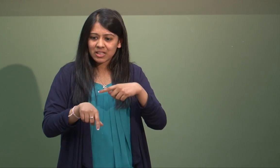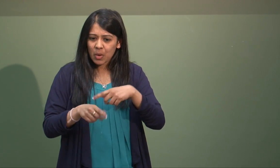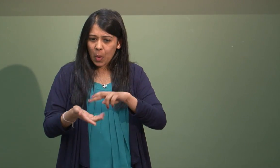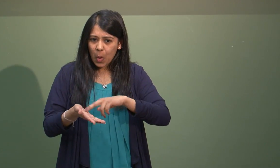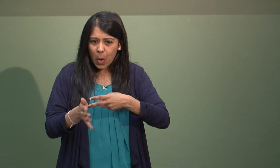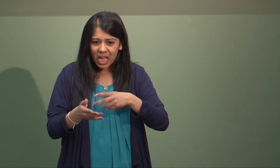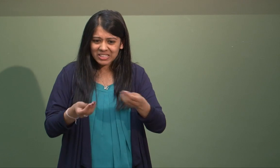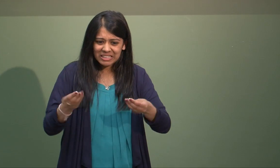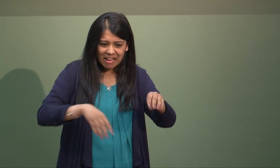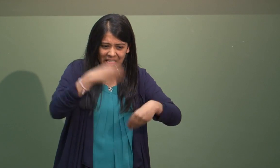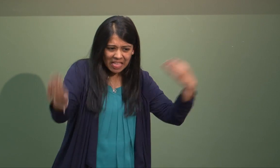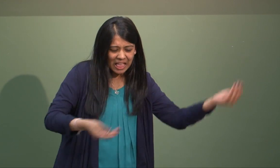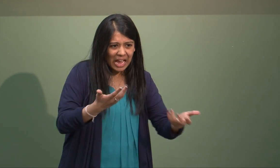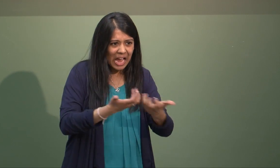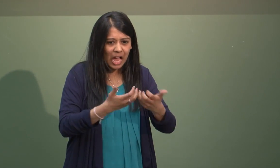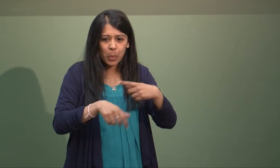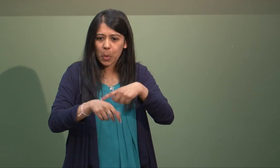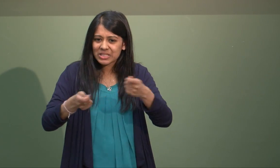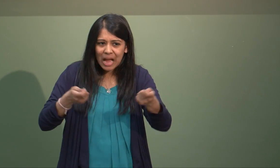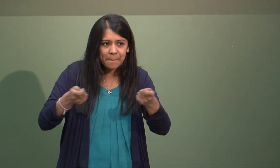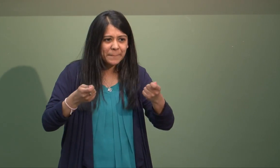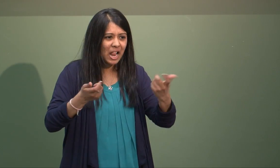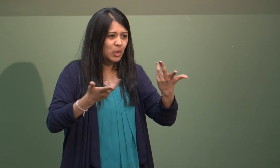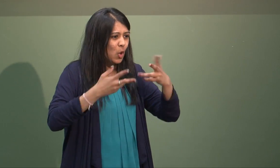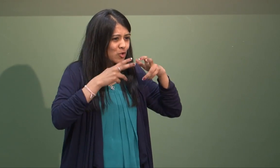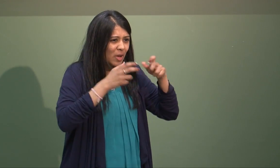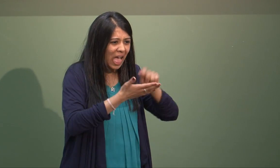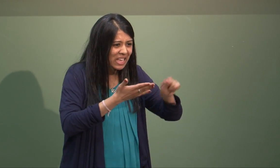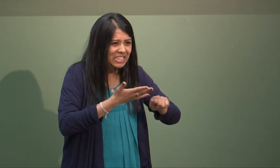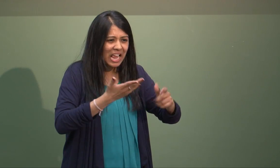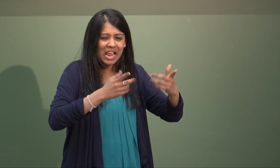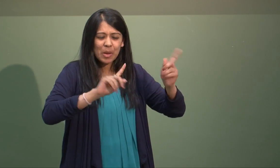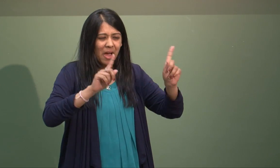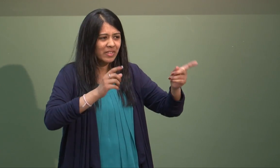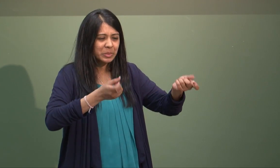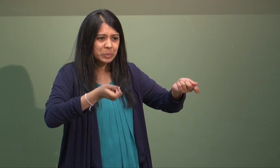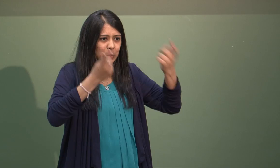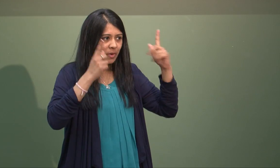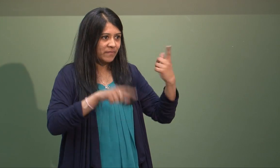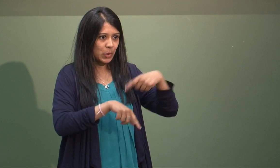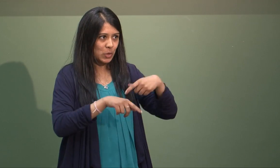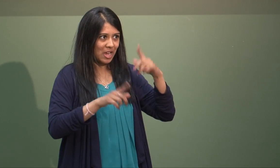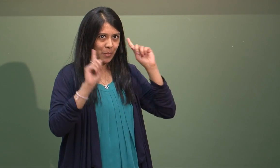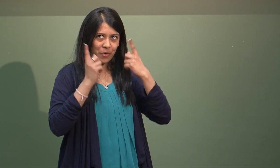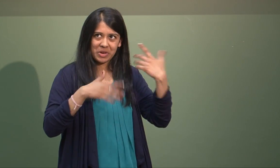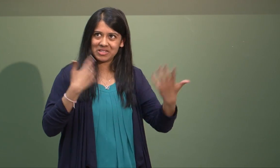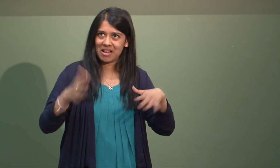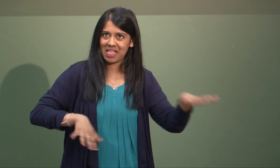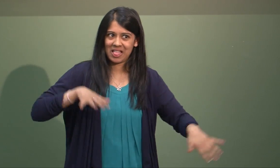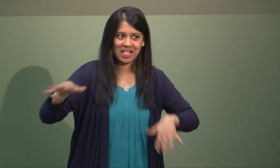and they've needed their confidence building, or maybe they haven't been particularly organised and they've wanted help with organisation skills or whatever. Maybe it's the first time